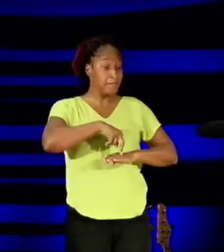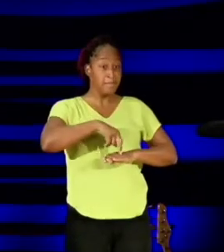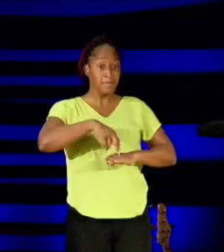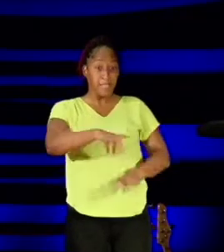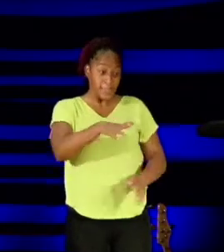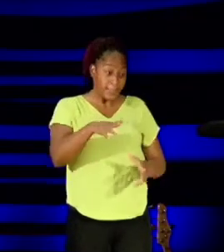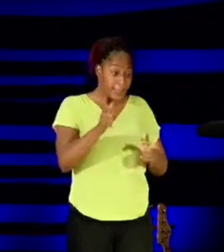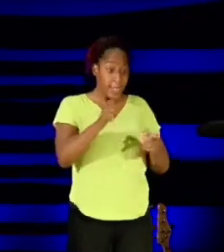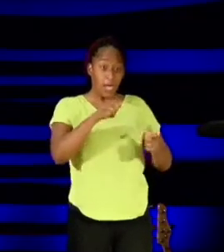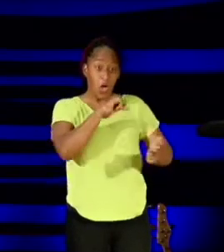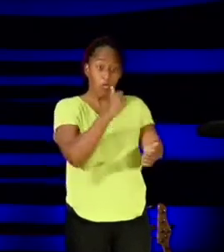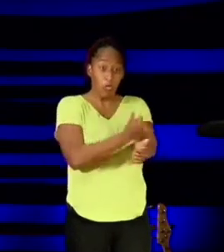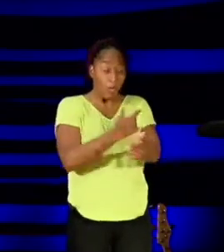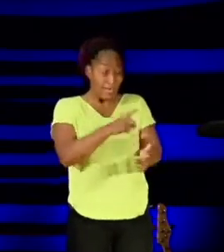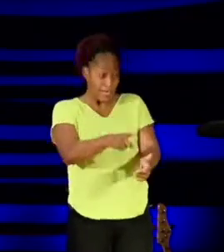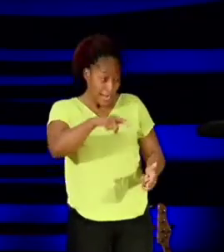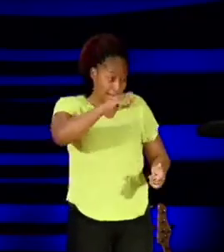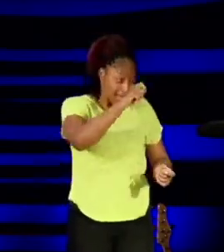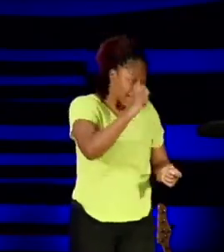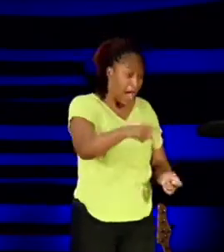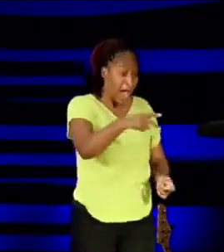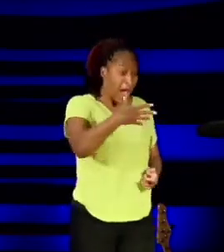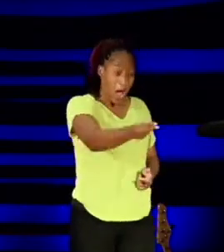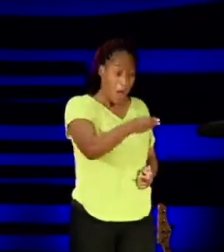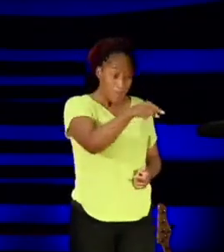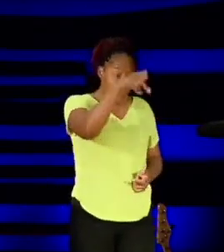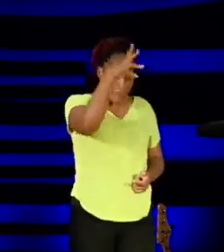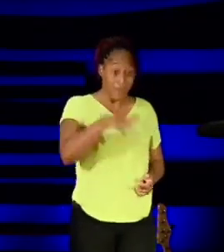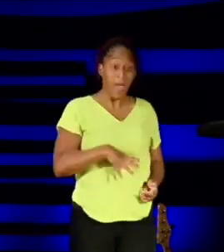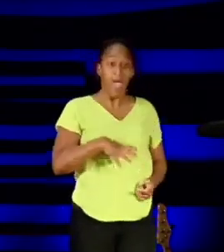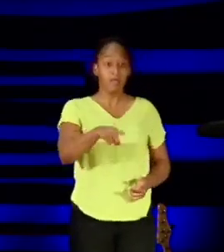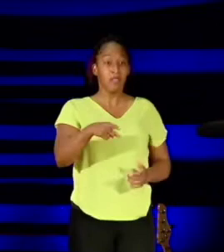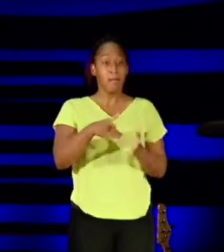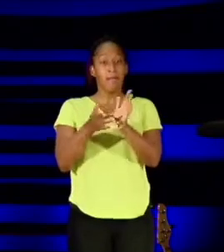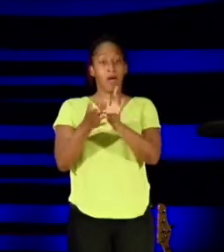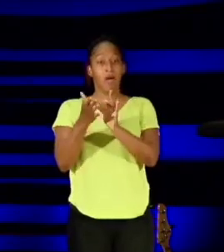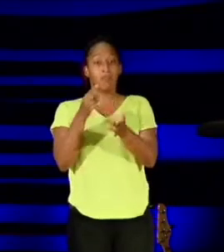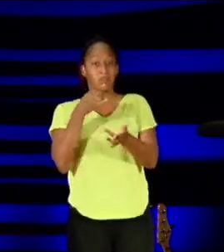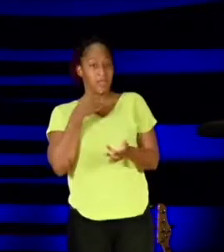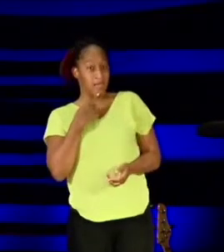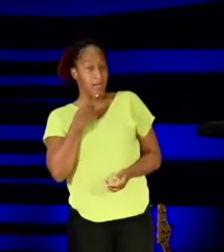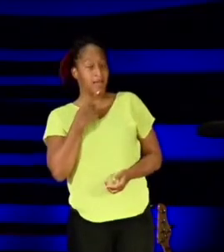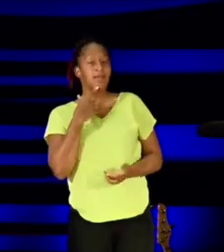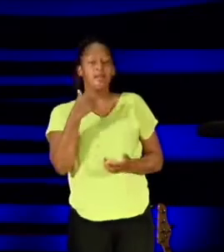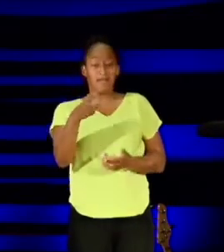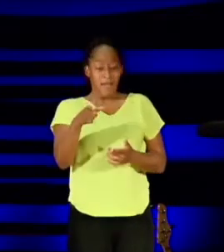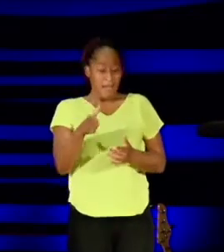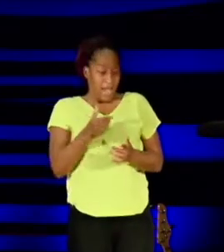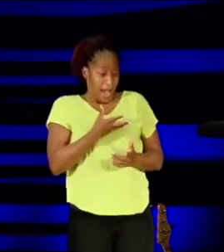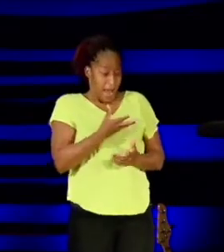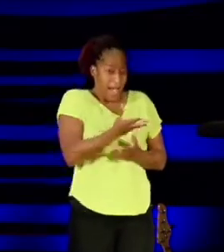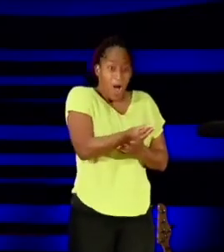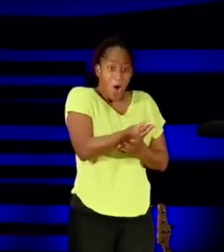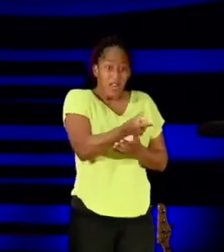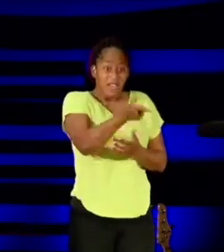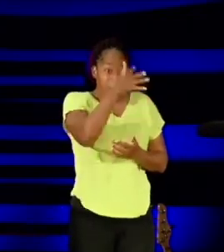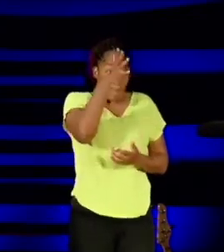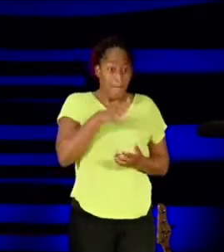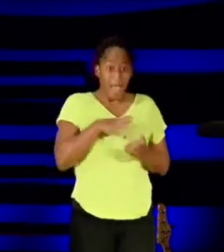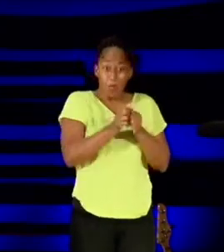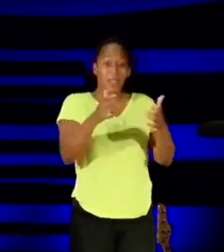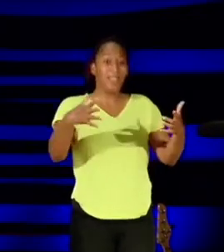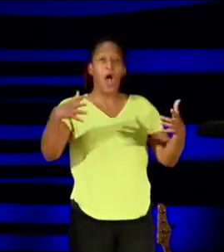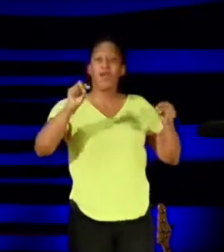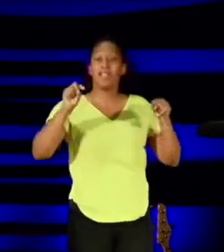unclean spirit out of the man. And the Bible says in verse 35 that he came out of him without injuring him